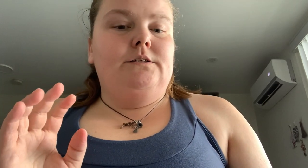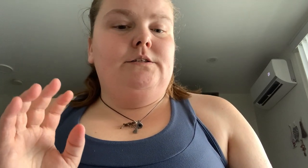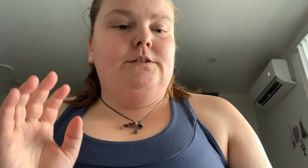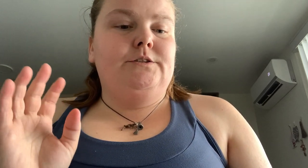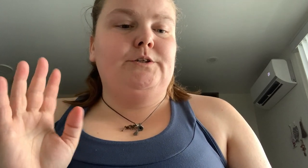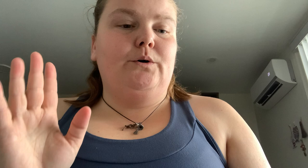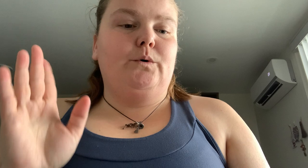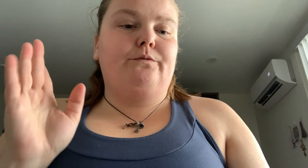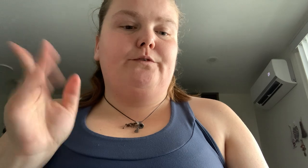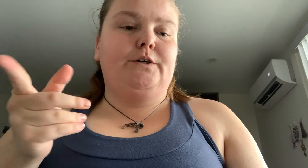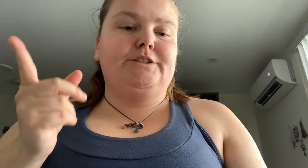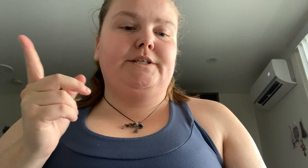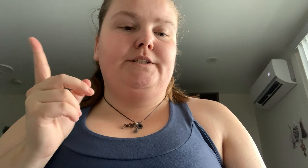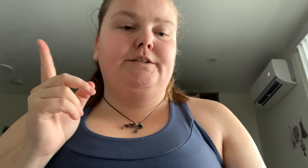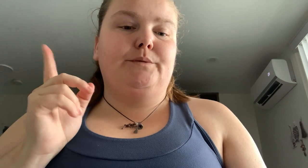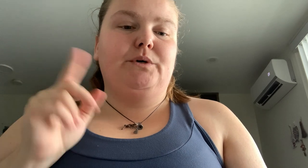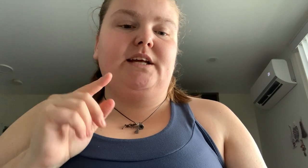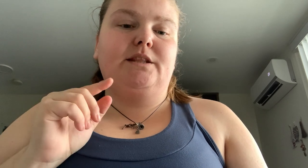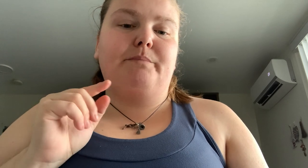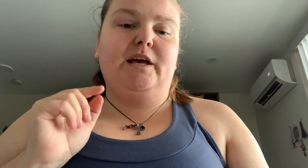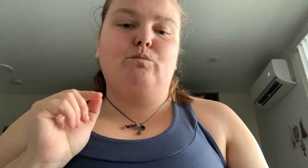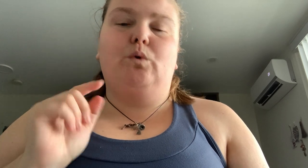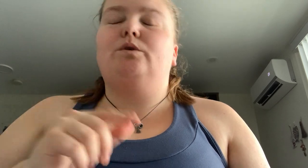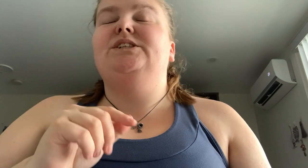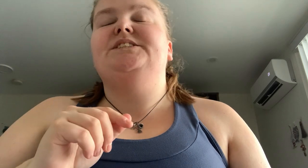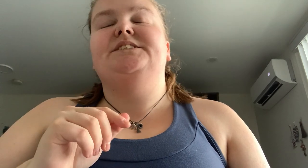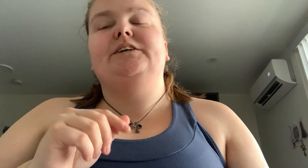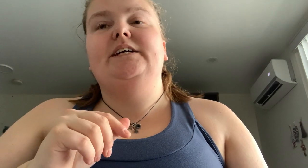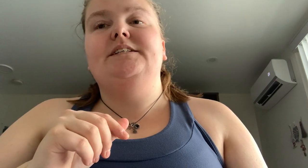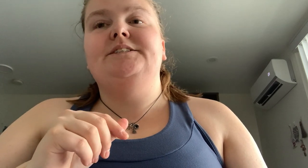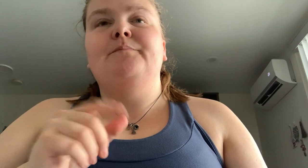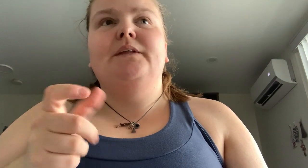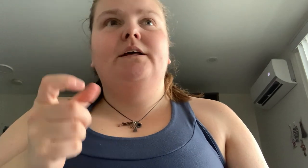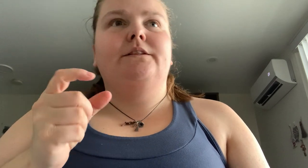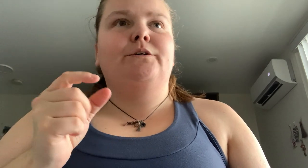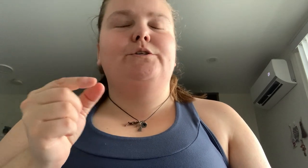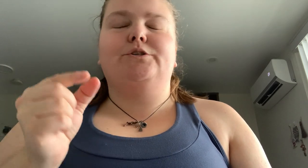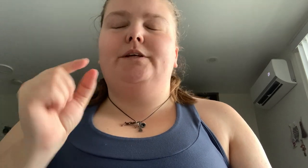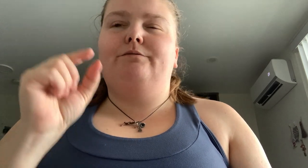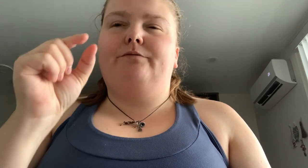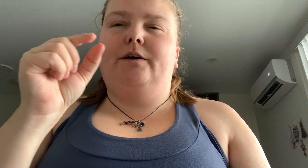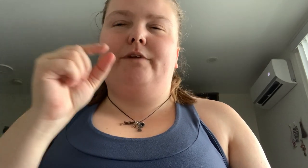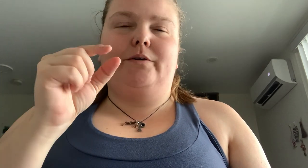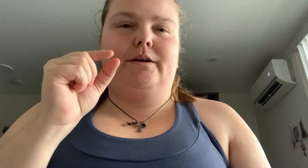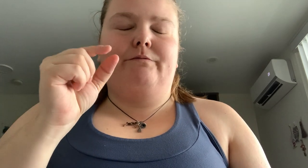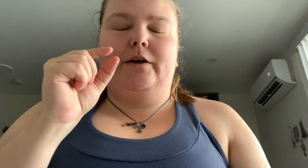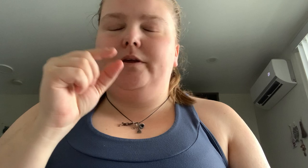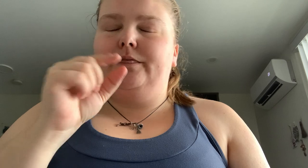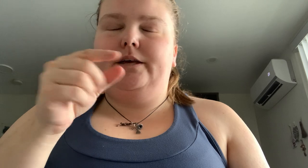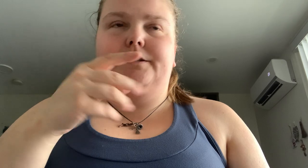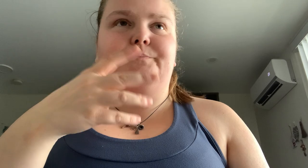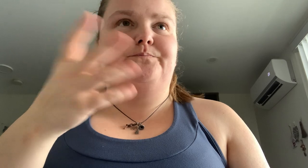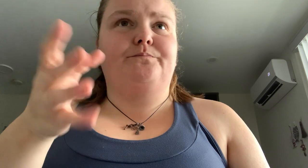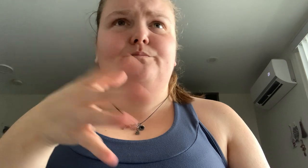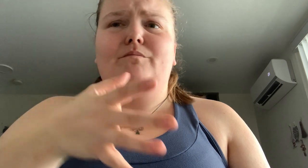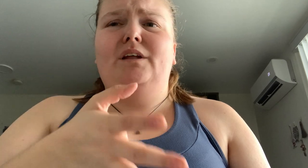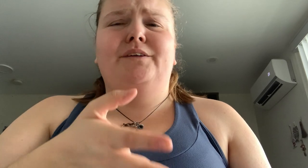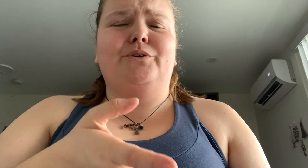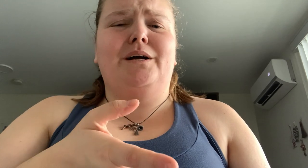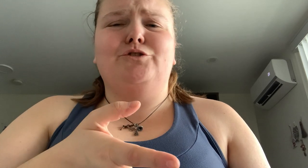So first is a book in the Pagan Portals series. They're usually a very, very thin, under 100